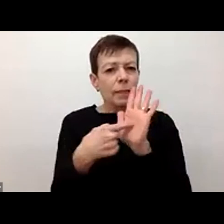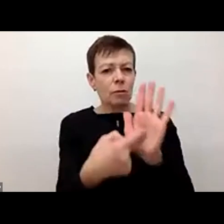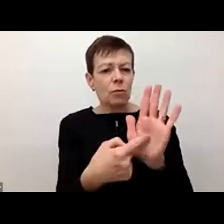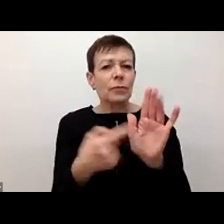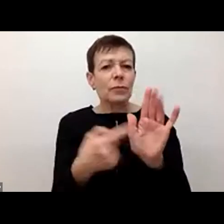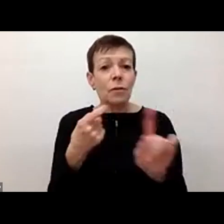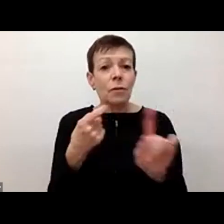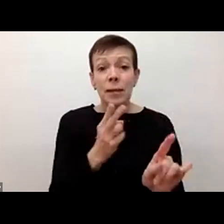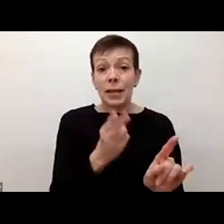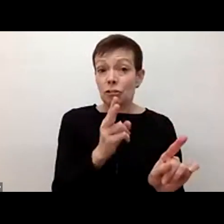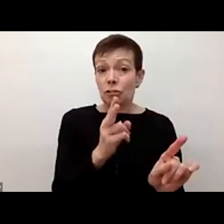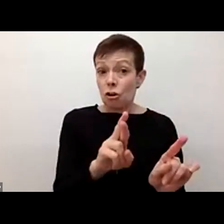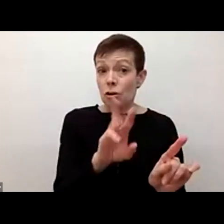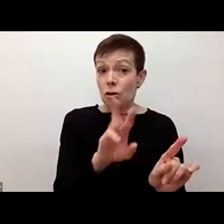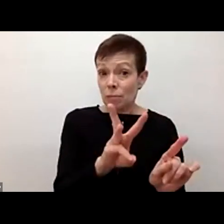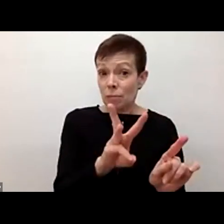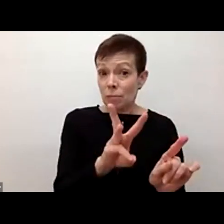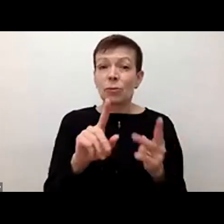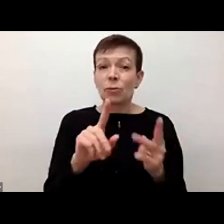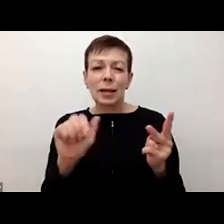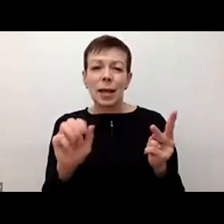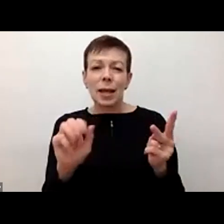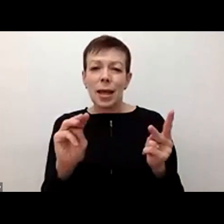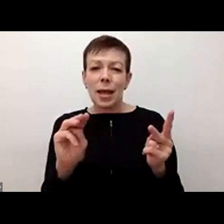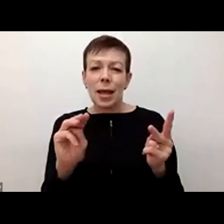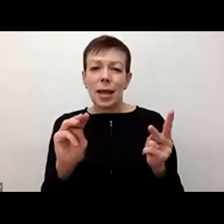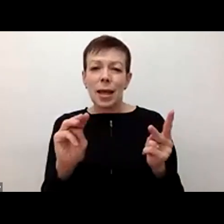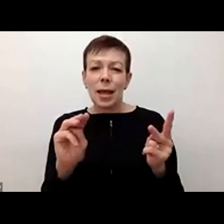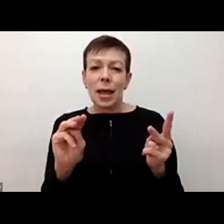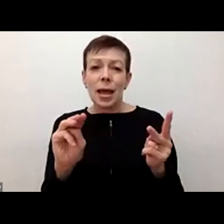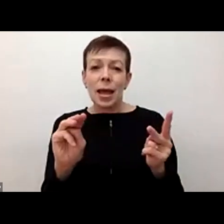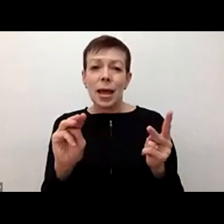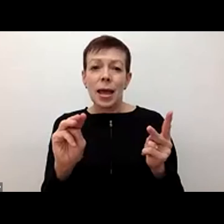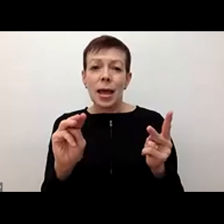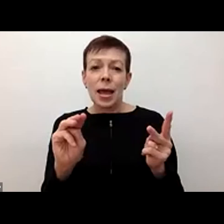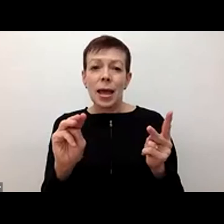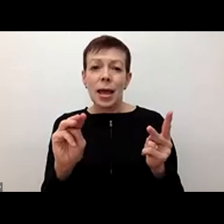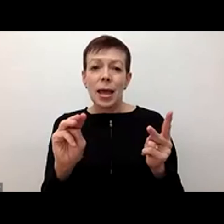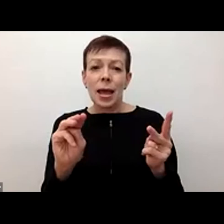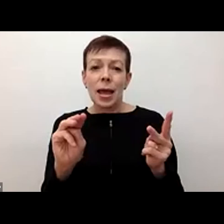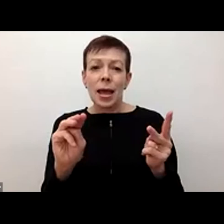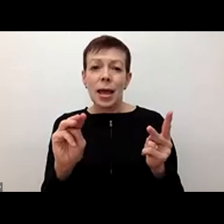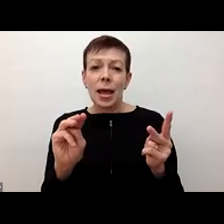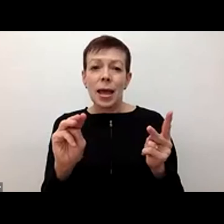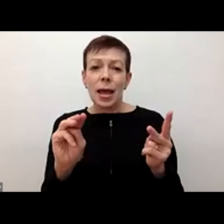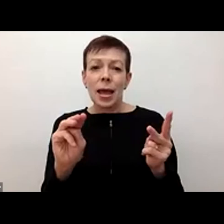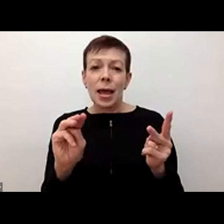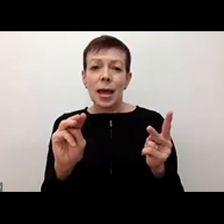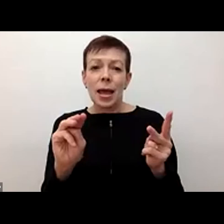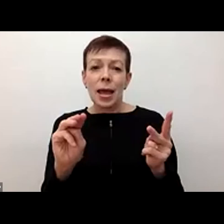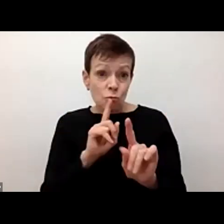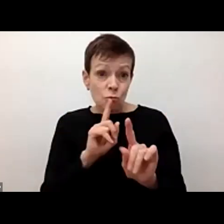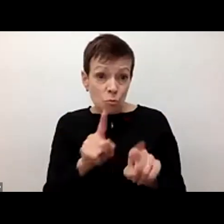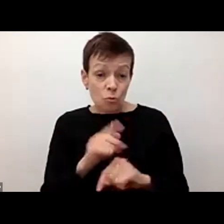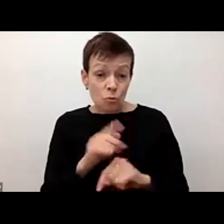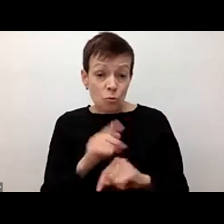and Amnesty International in 2021 on this topic. Afterwards, we will hear from a panel of experts and leaders from different faith